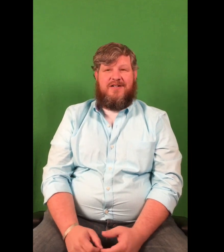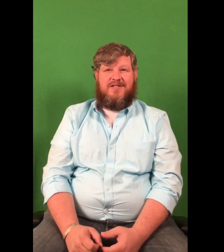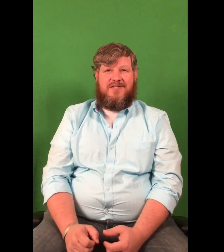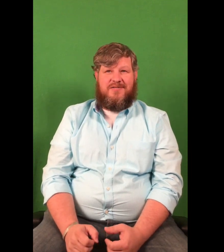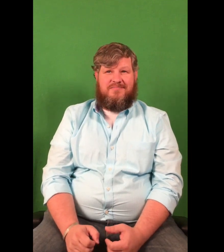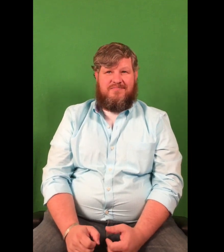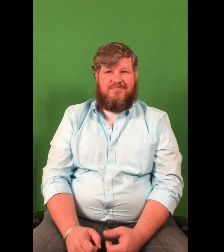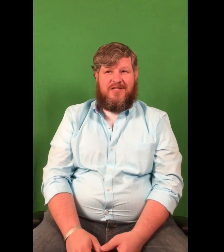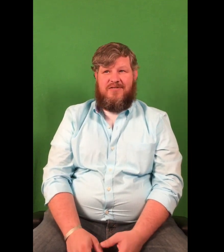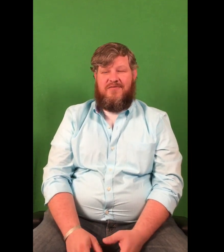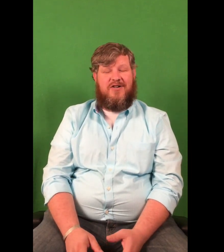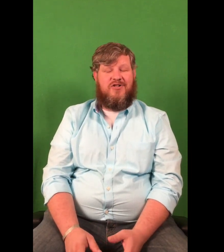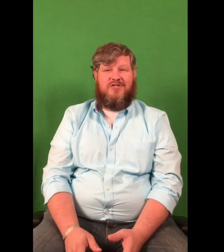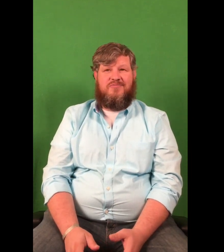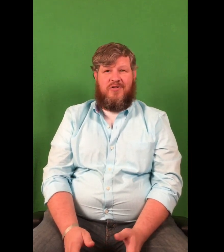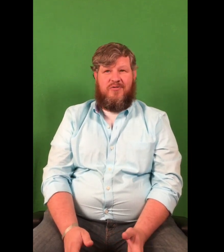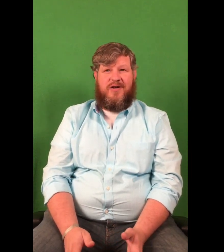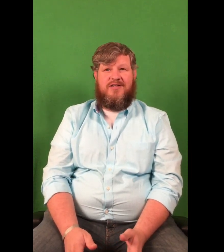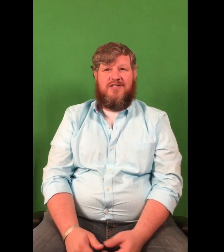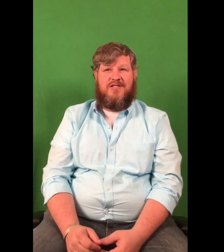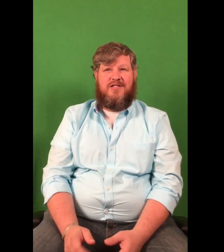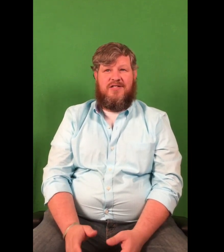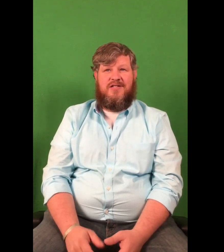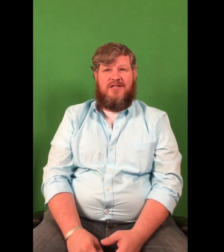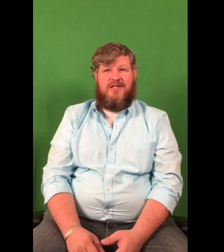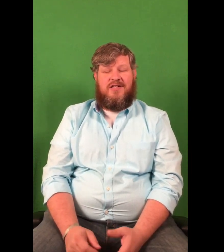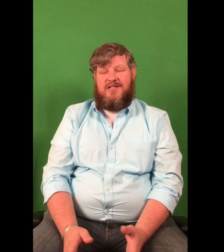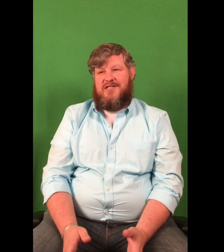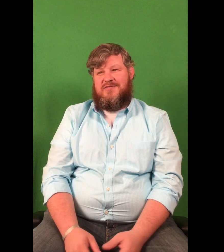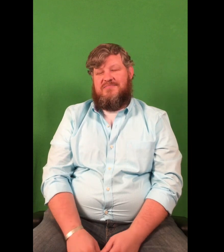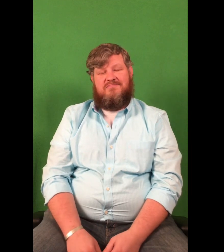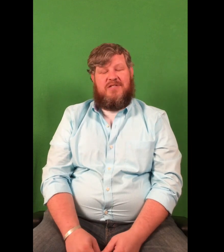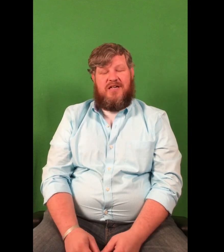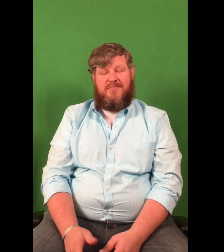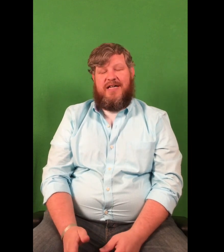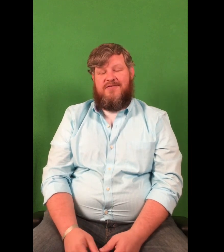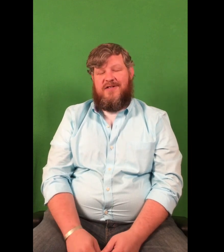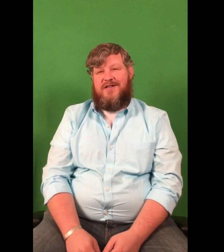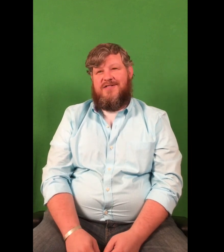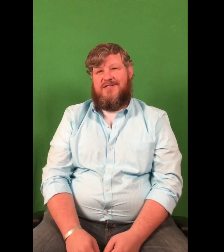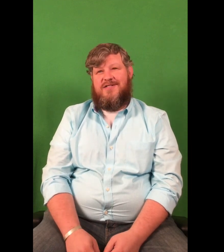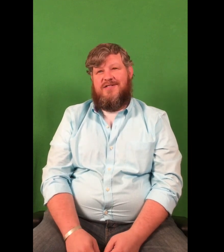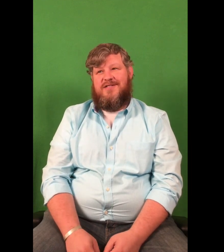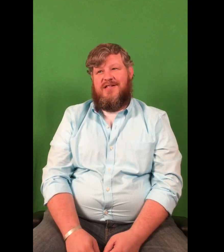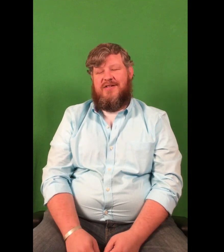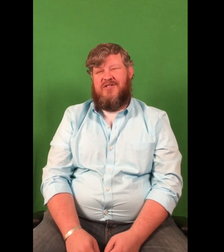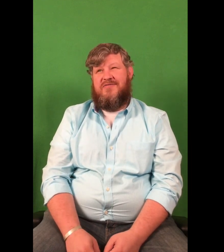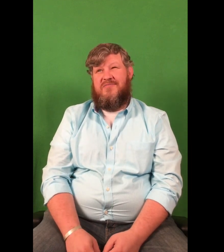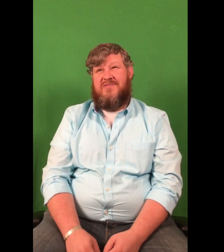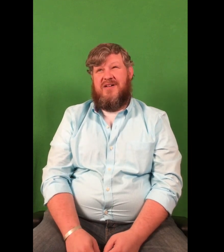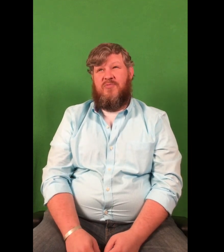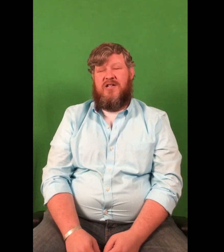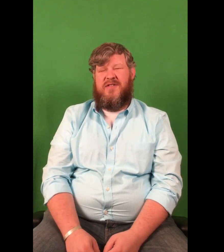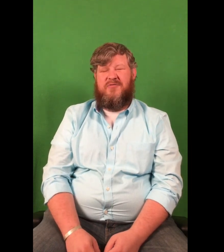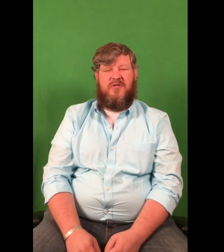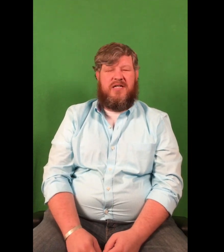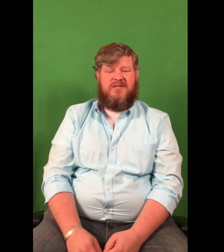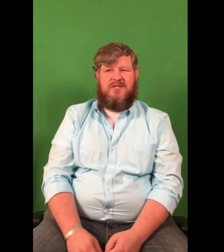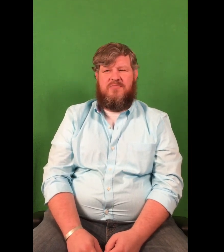fires and, you know, the fire trucks were going around us to, you know, combat the fires. And that was off of Ware's Valley right down there